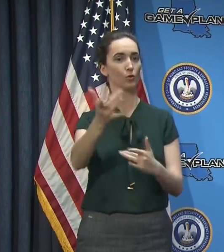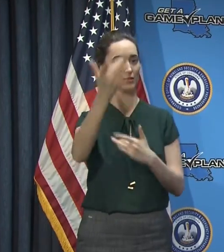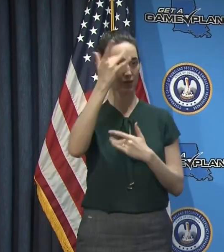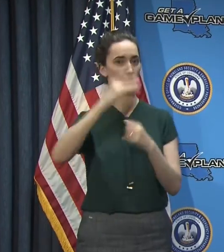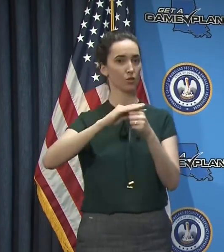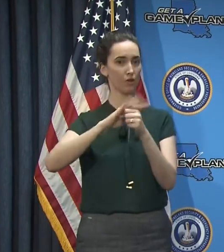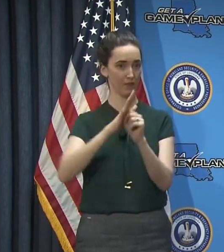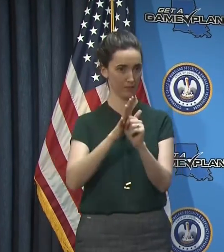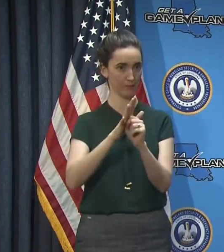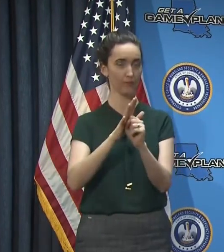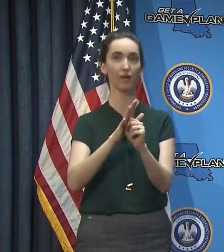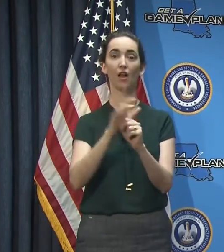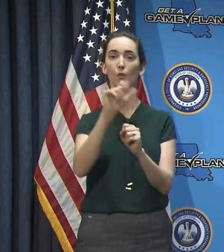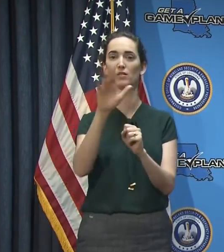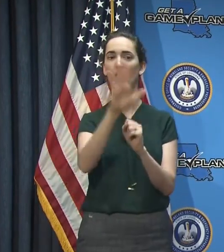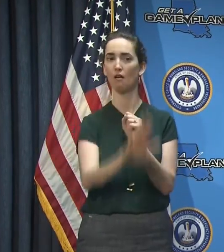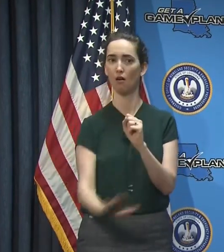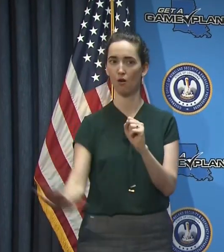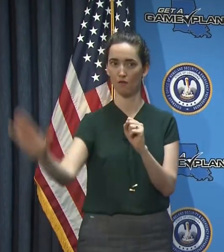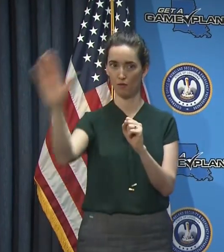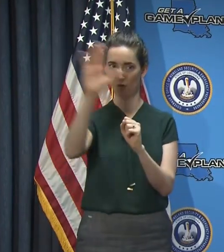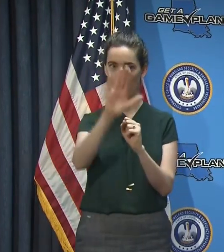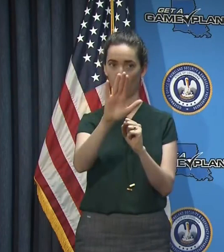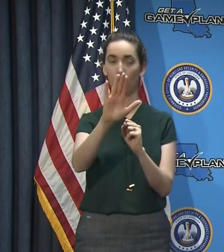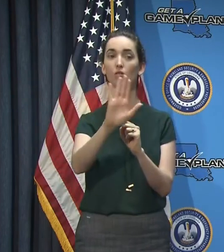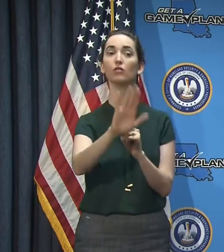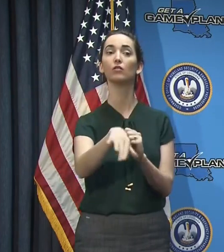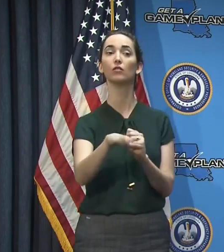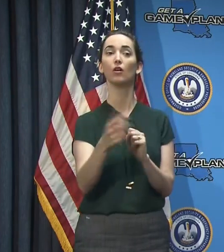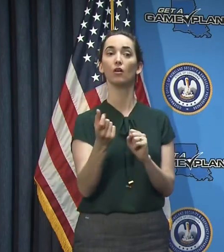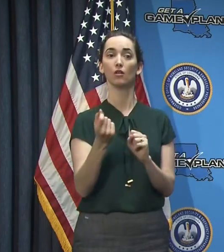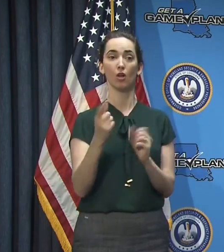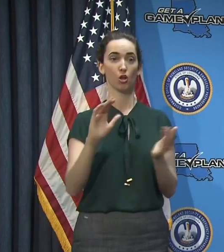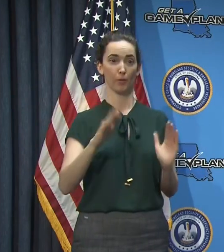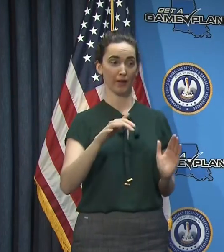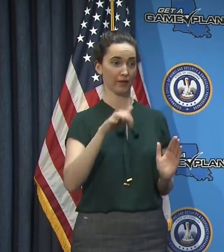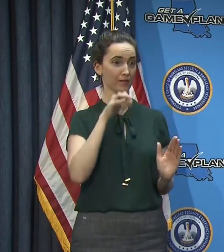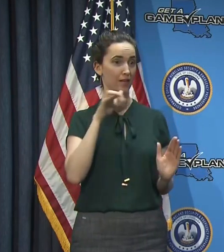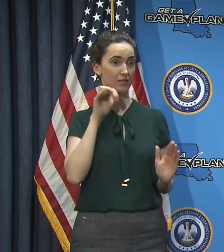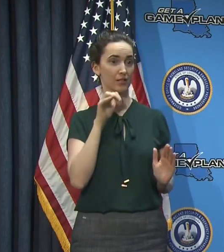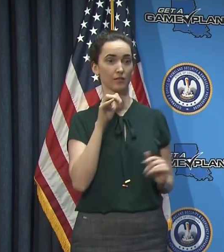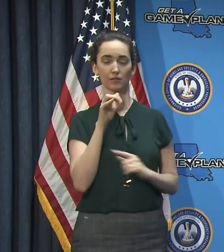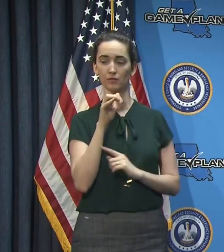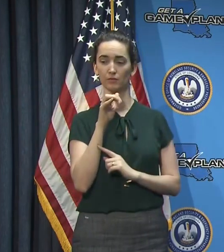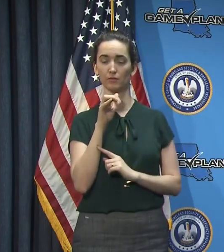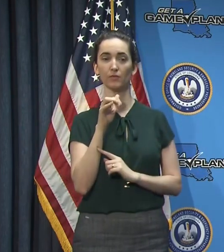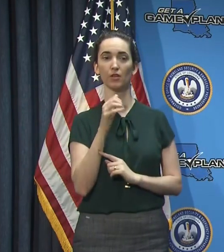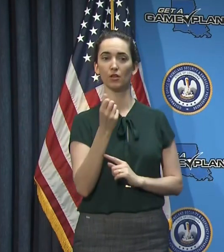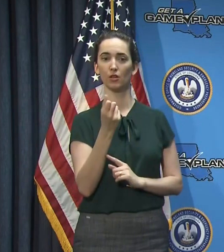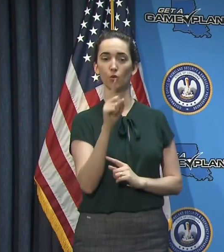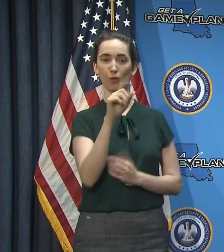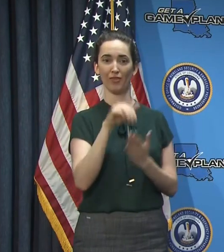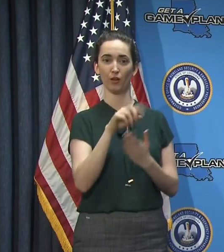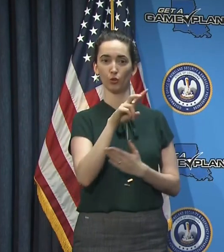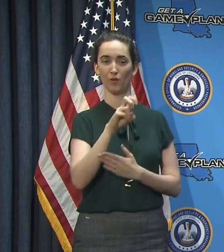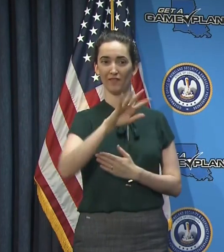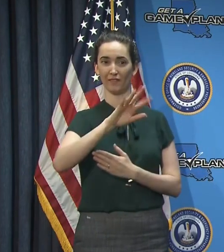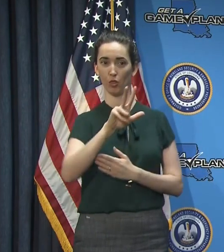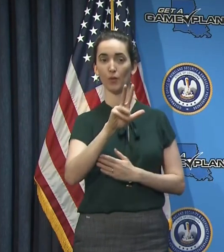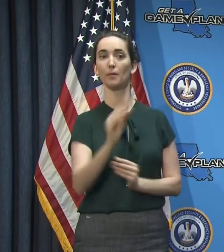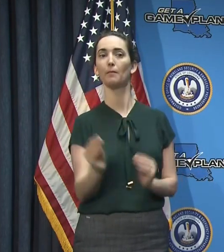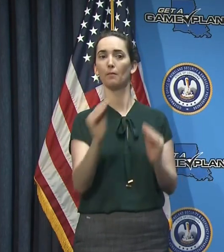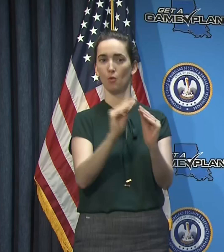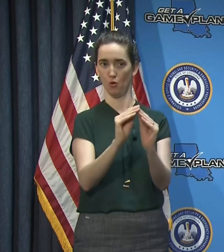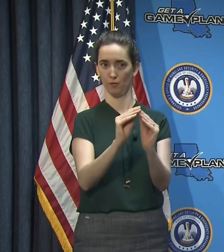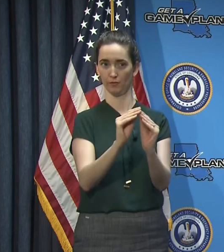-19 across the state of Louisiana, and that is an increase of 1,253 cases since yesterday. And